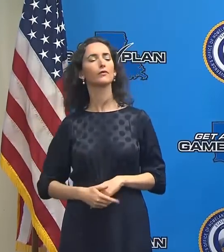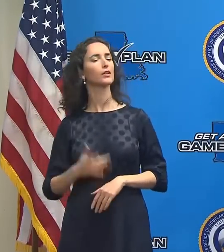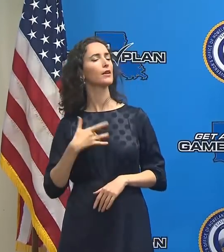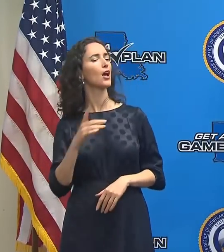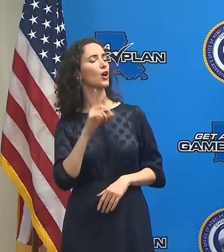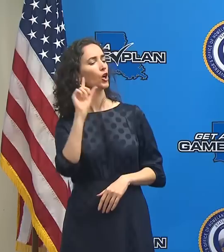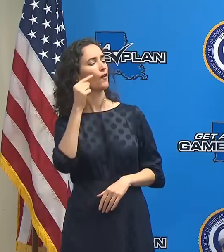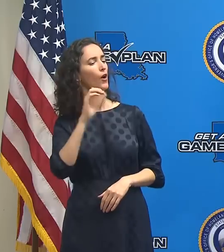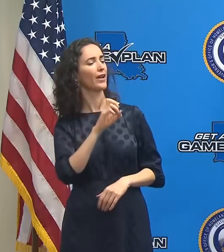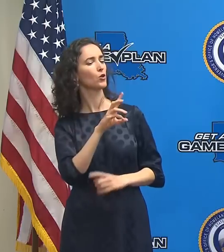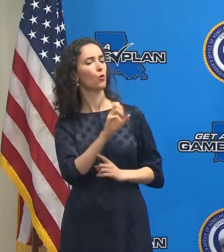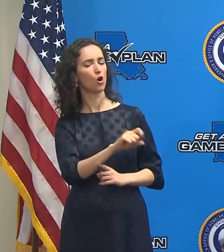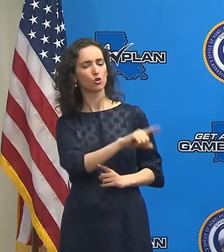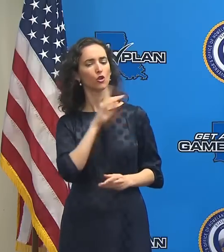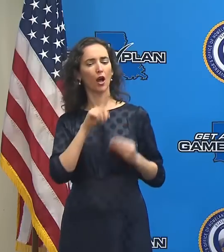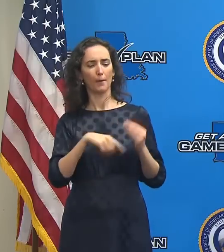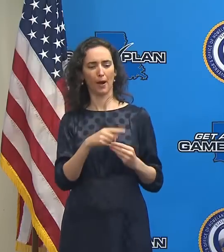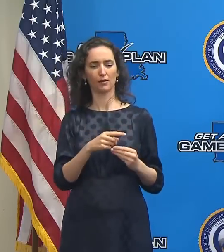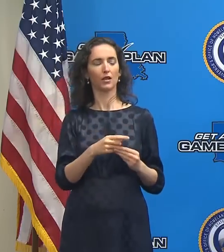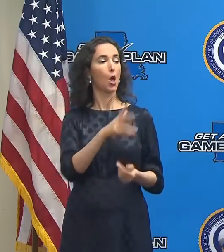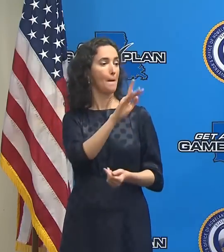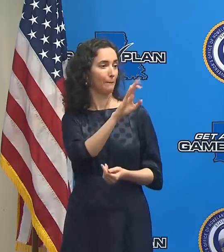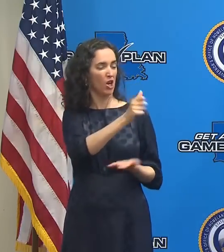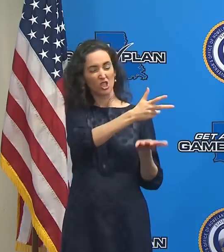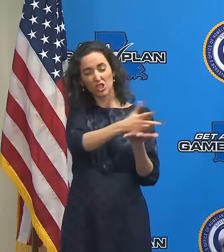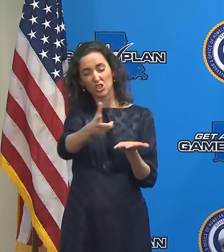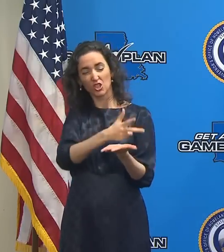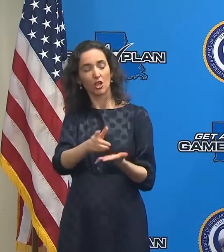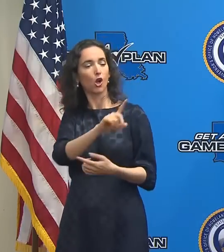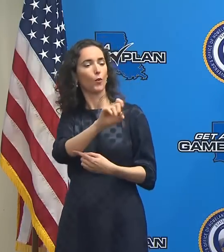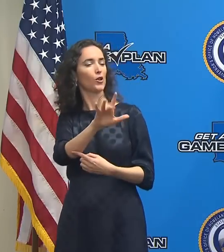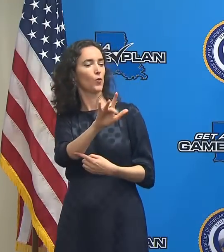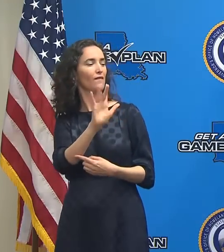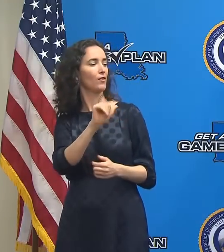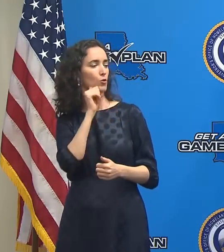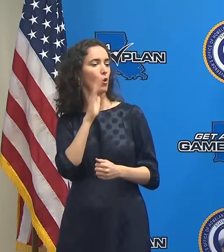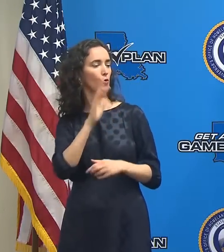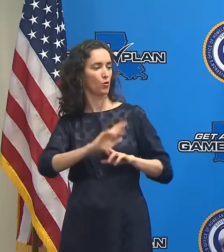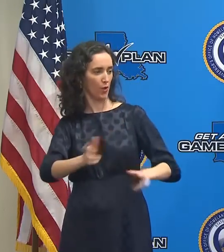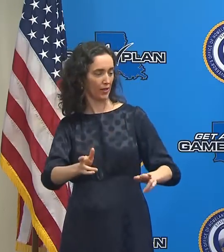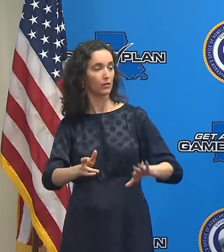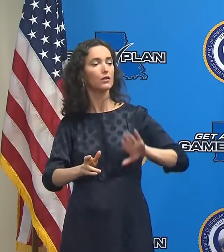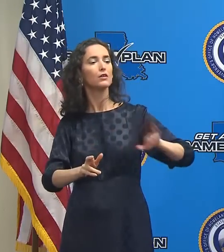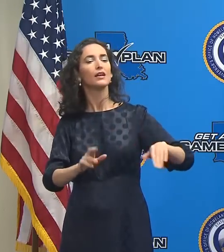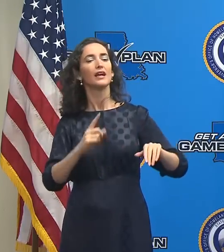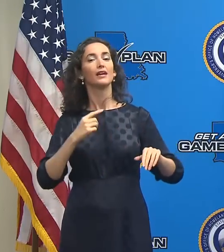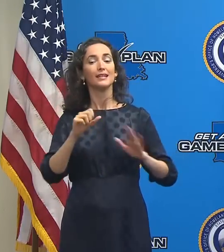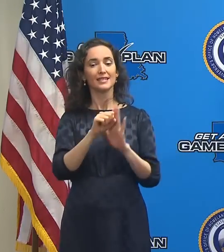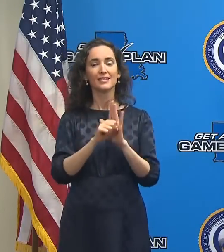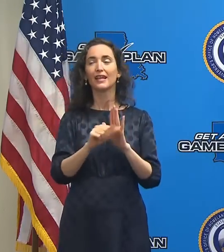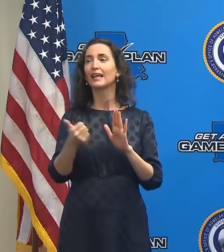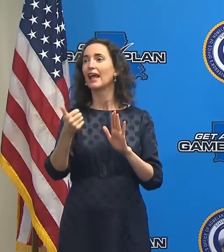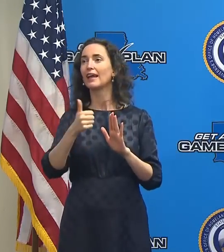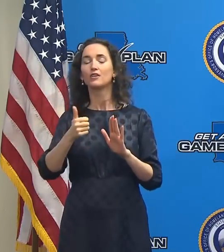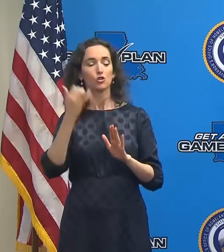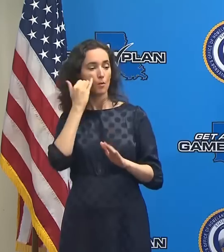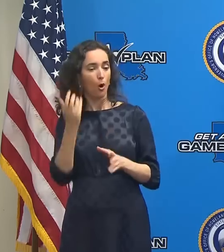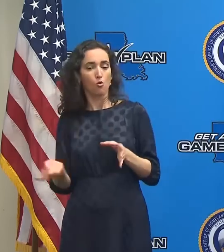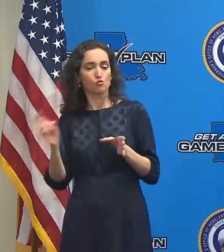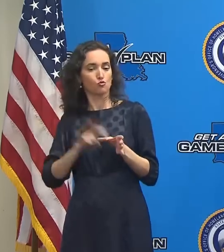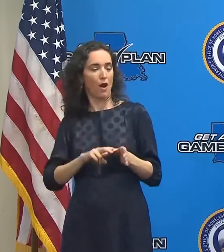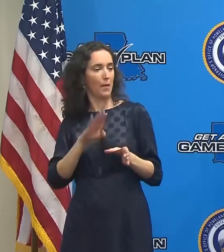talked about food from 125 West. Does that mean you can use the market? Does that mean or any of these central West? Yep.